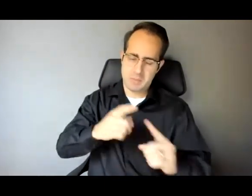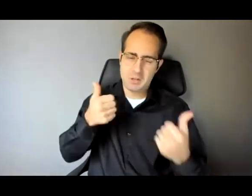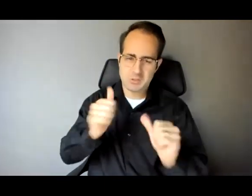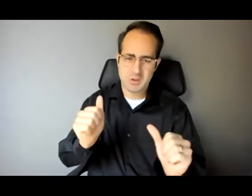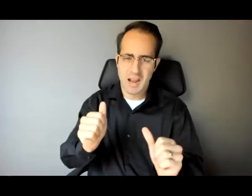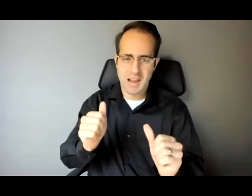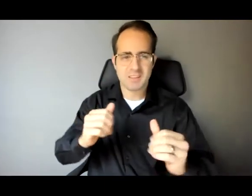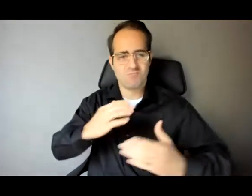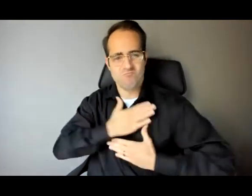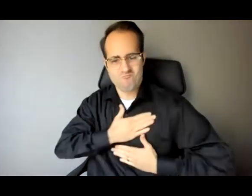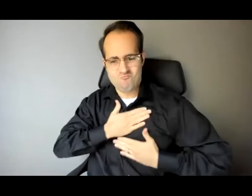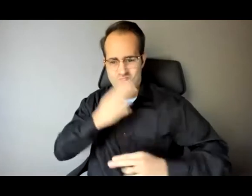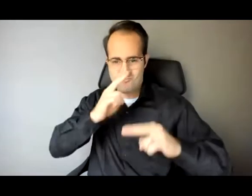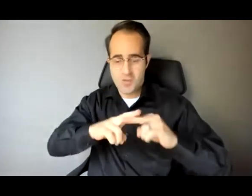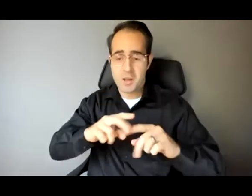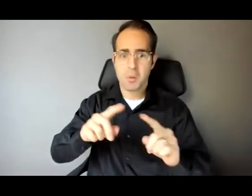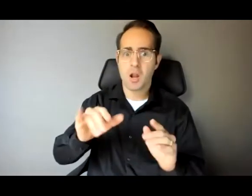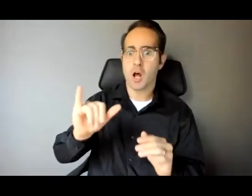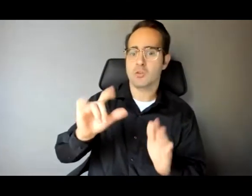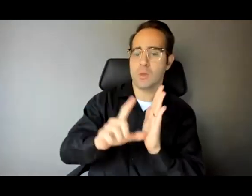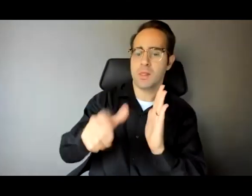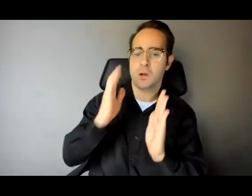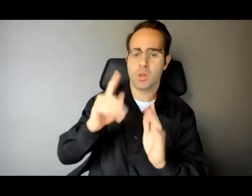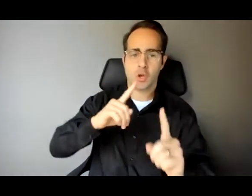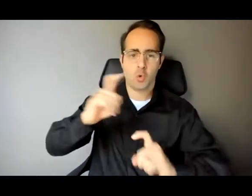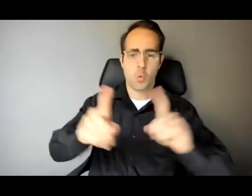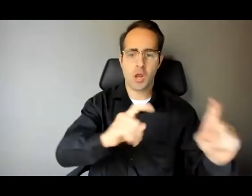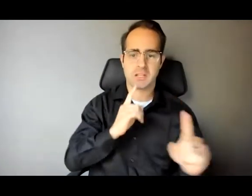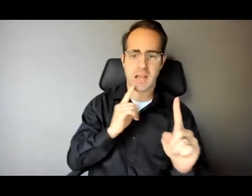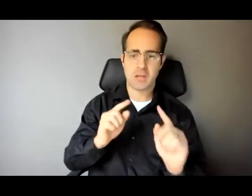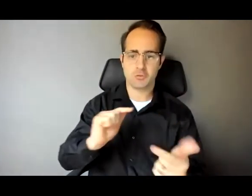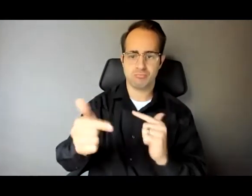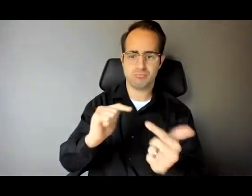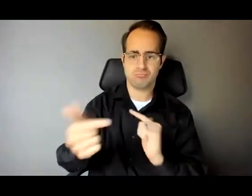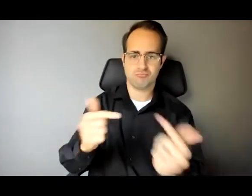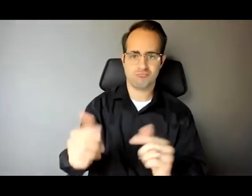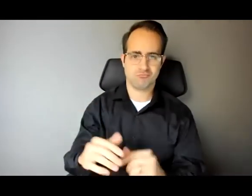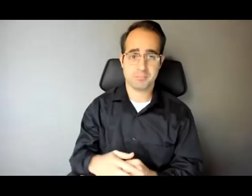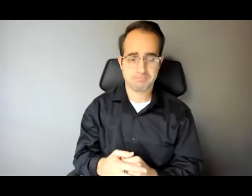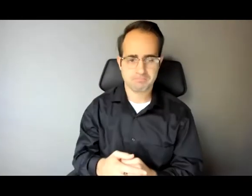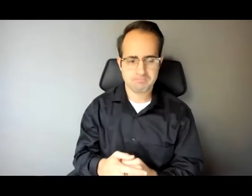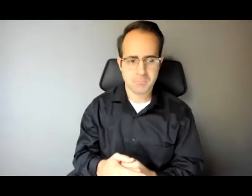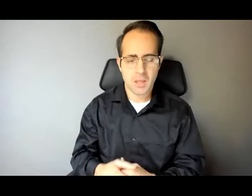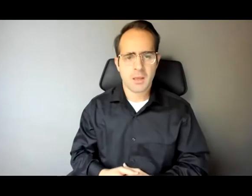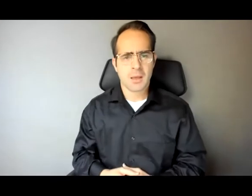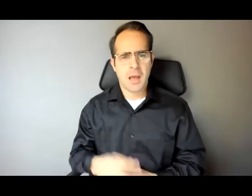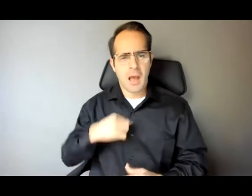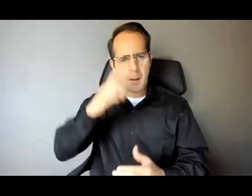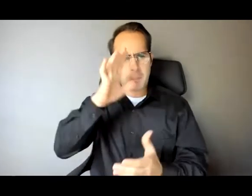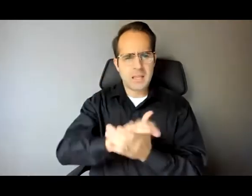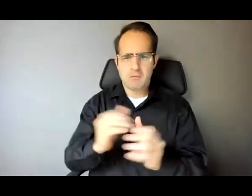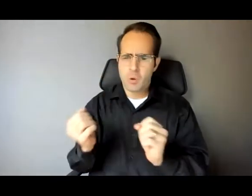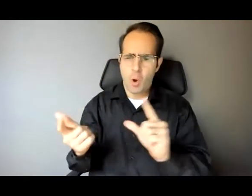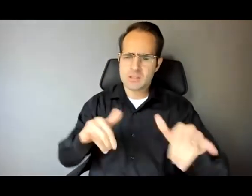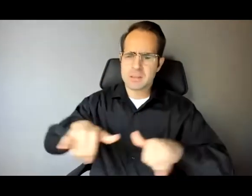some Q&A. So I look forward to that. I believe that it's every person's responsibility to try and create the world